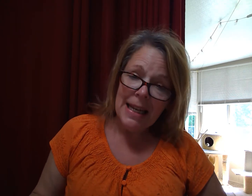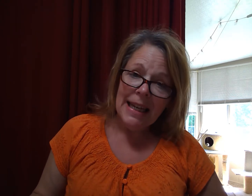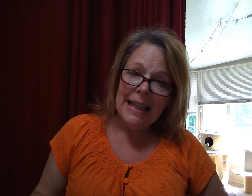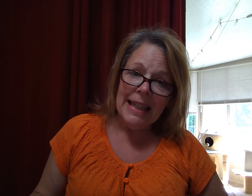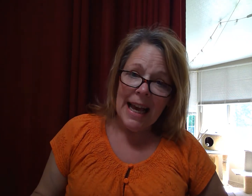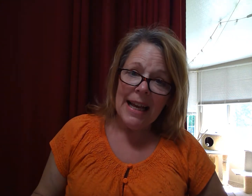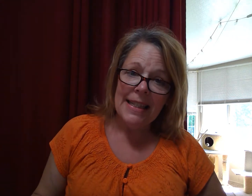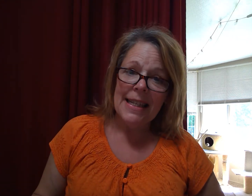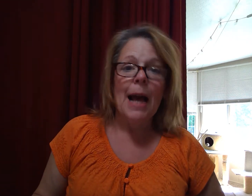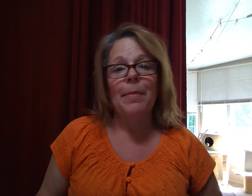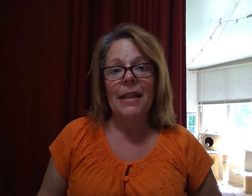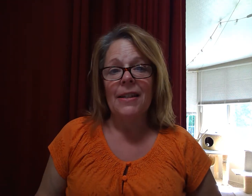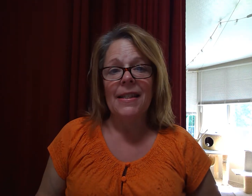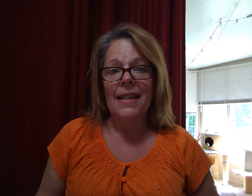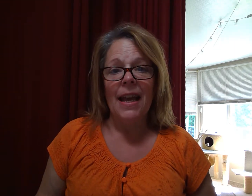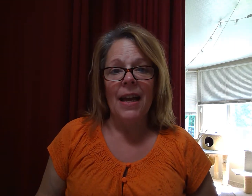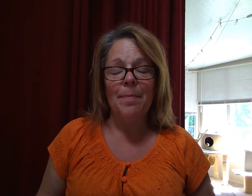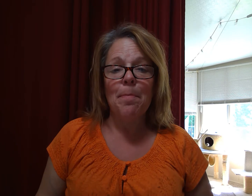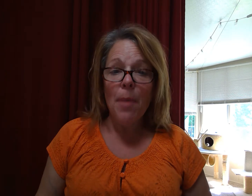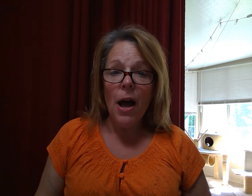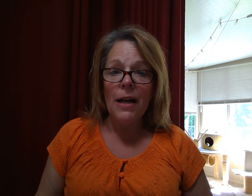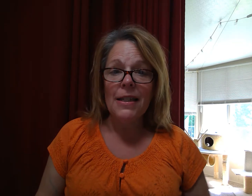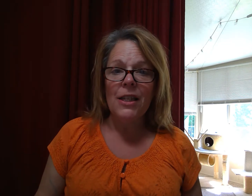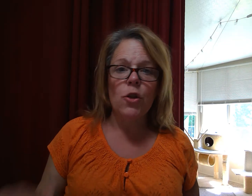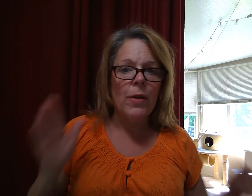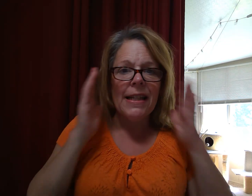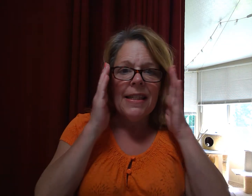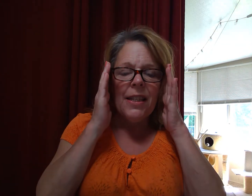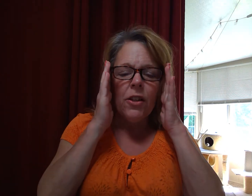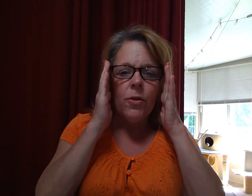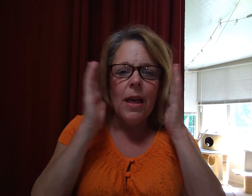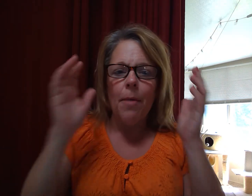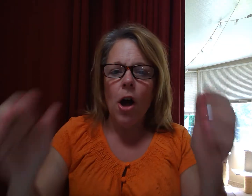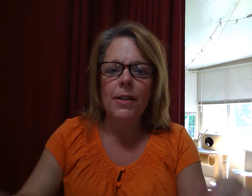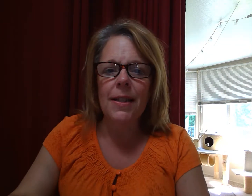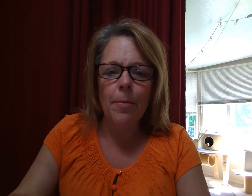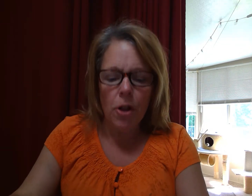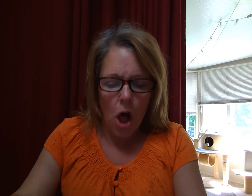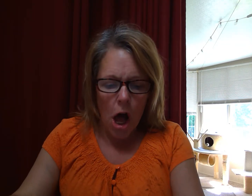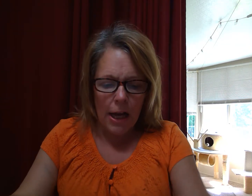Yes, I'm a little sad, but you can still do them all summer long.